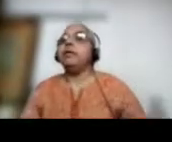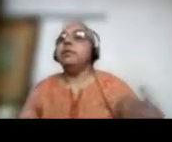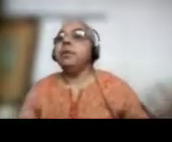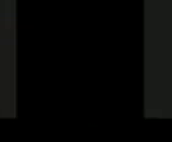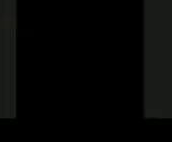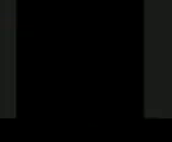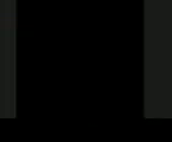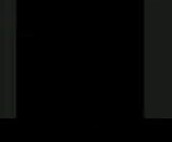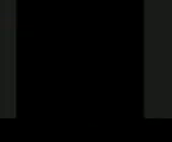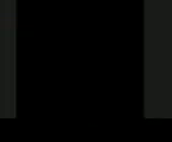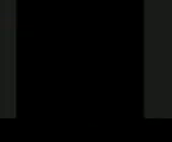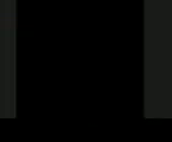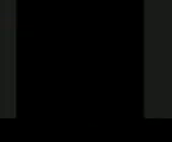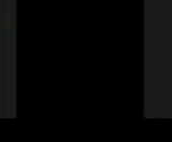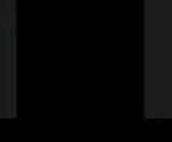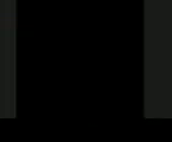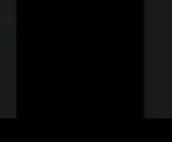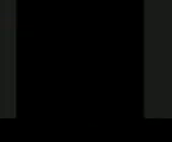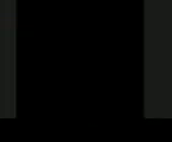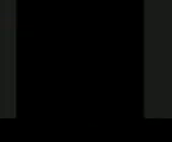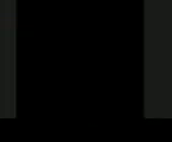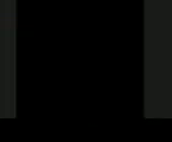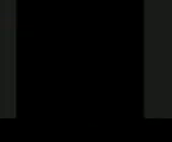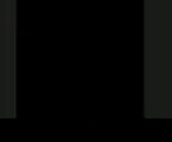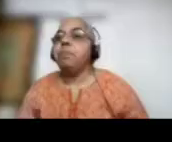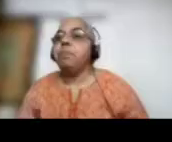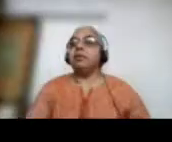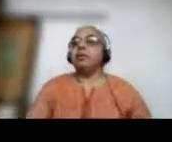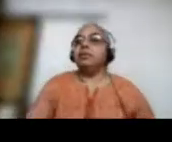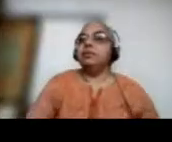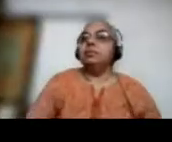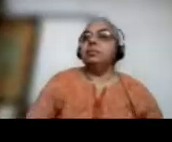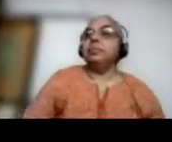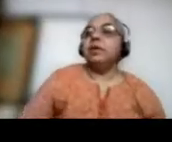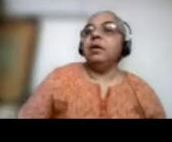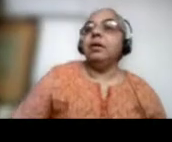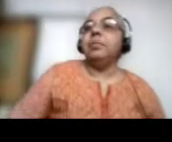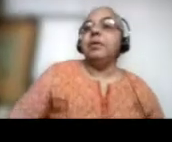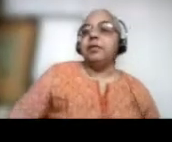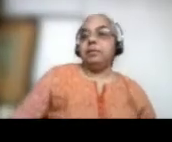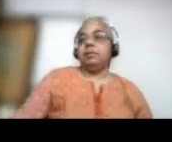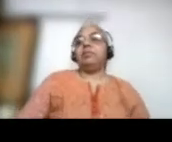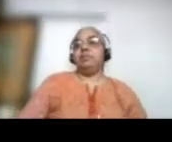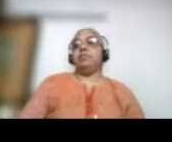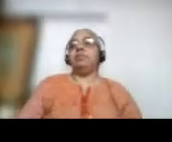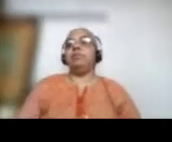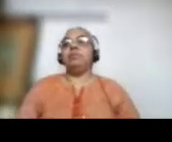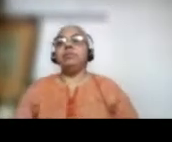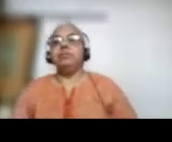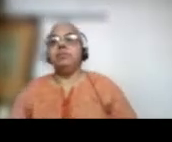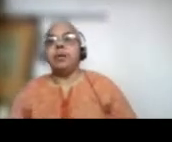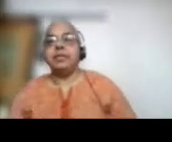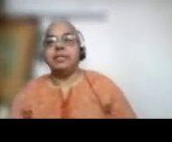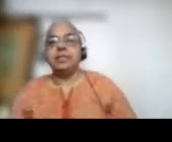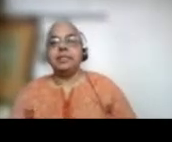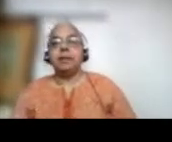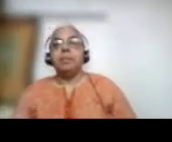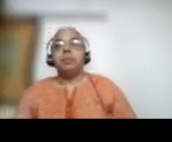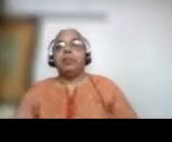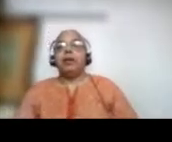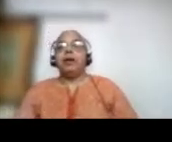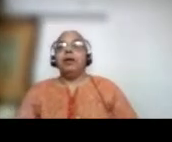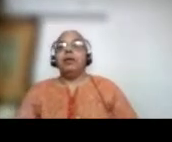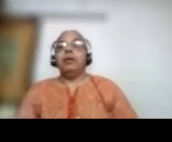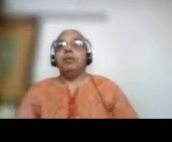make the paste, as well as some other herbal medicines.